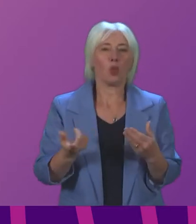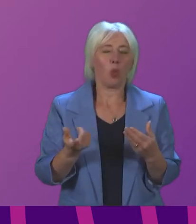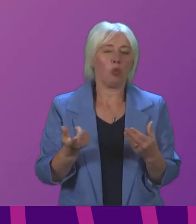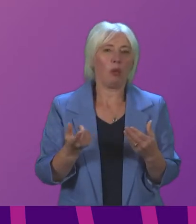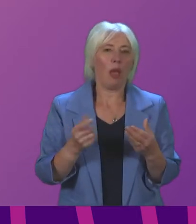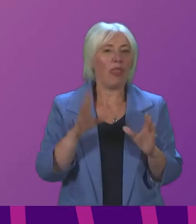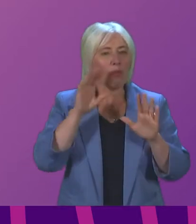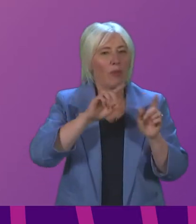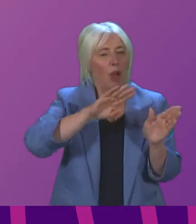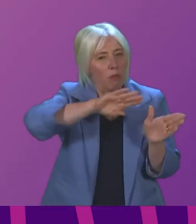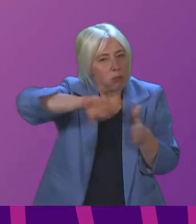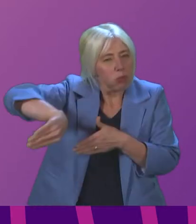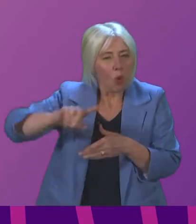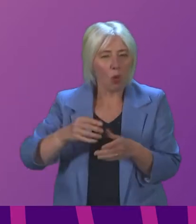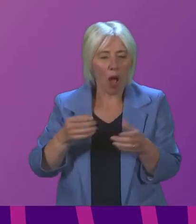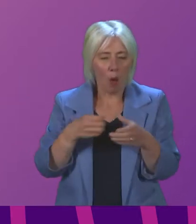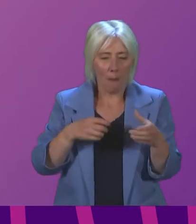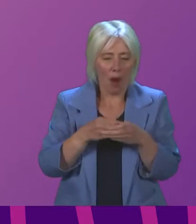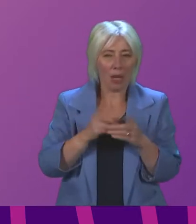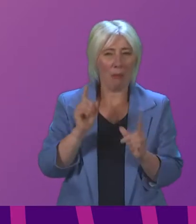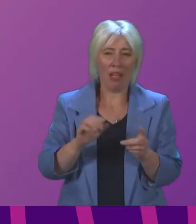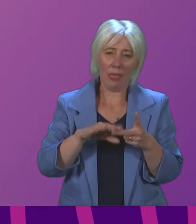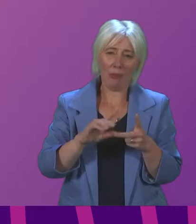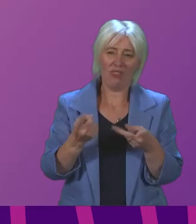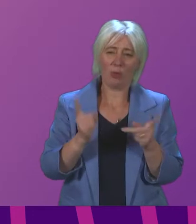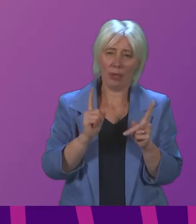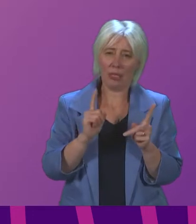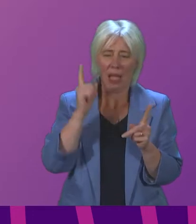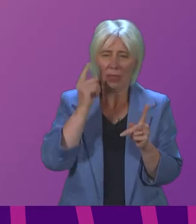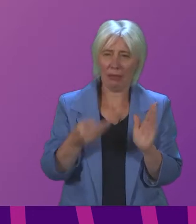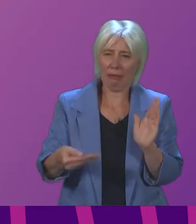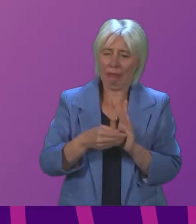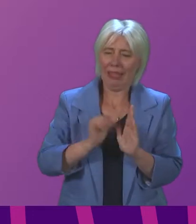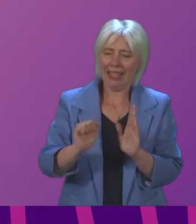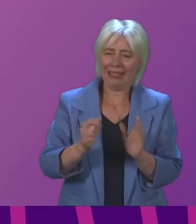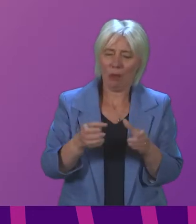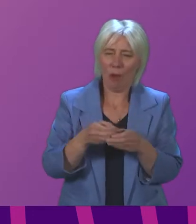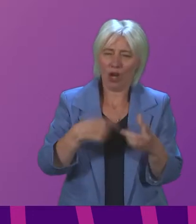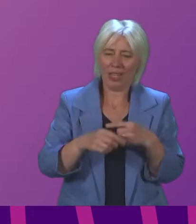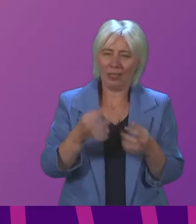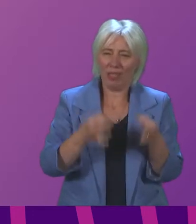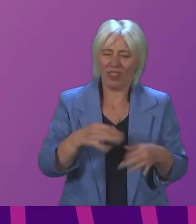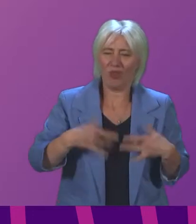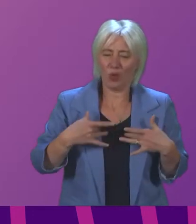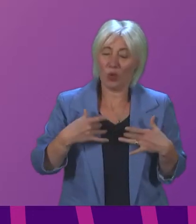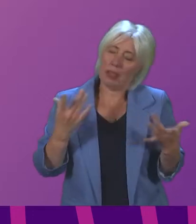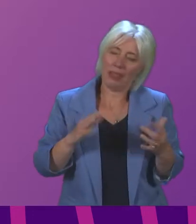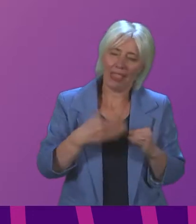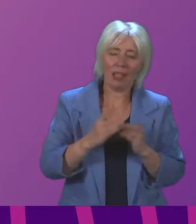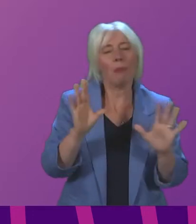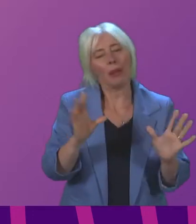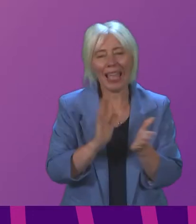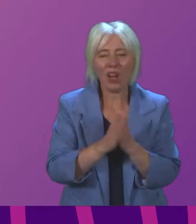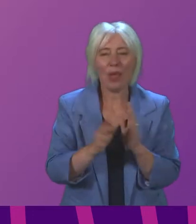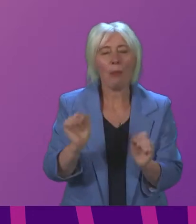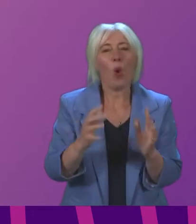wind up the debate just a few minutes ago Willie Coffey I thought made some very important points in his contribution